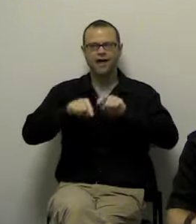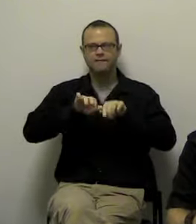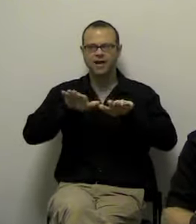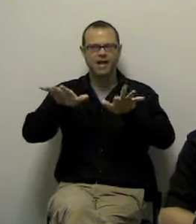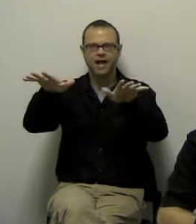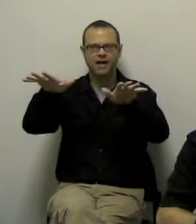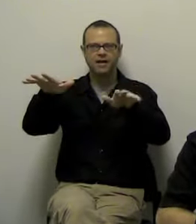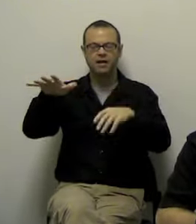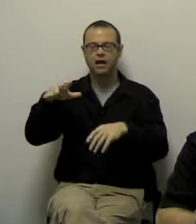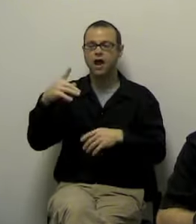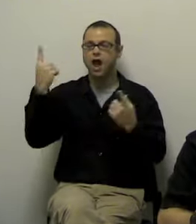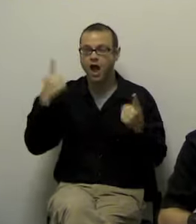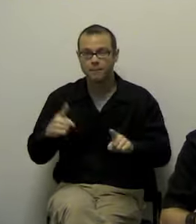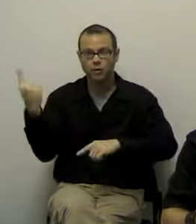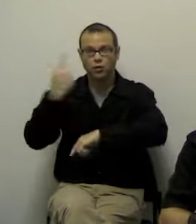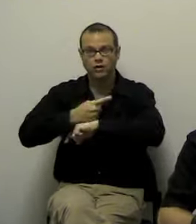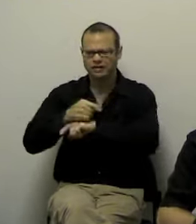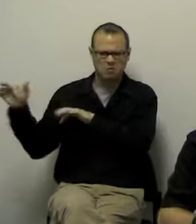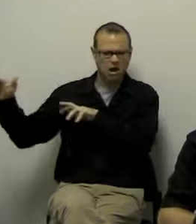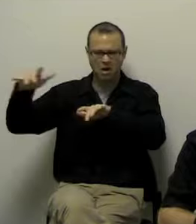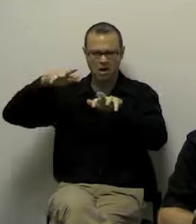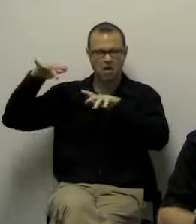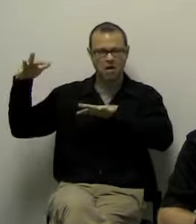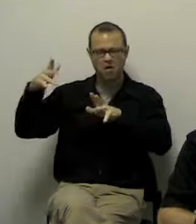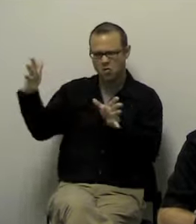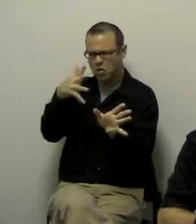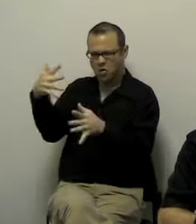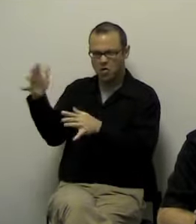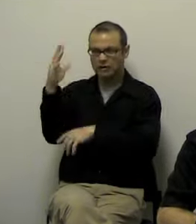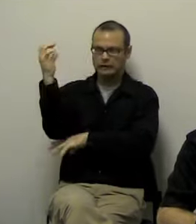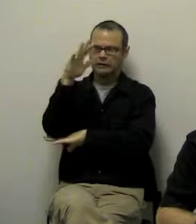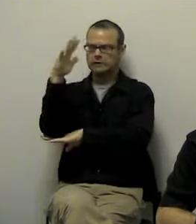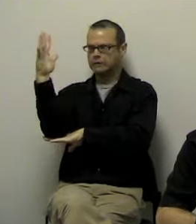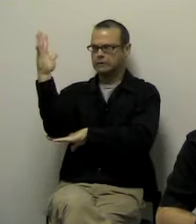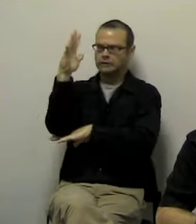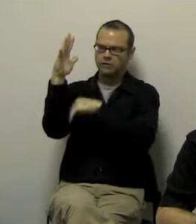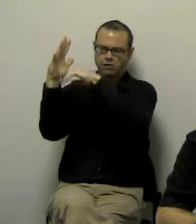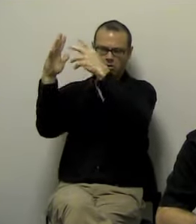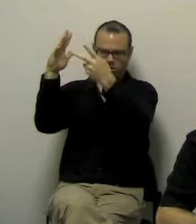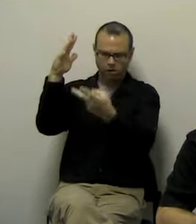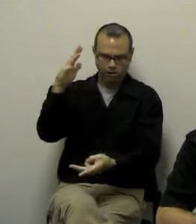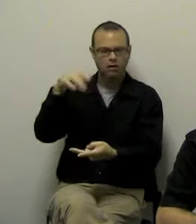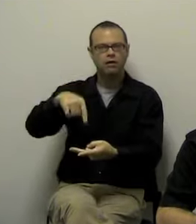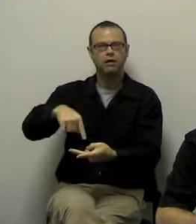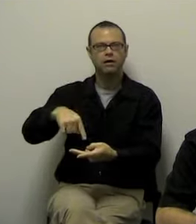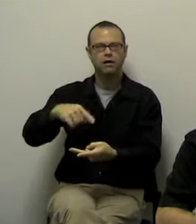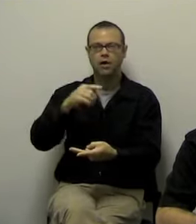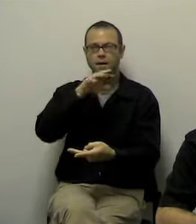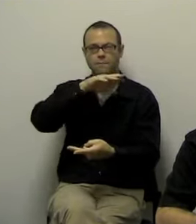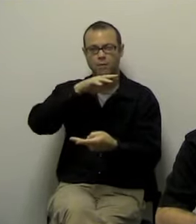covered the tree, and the bird was kind of just stuck with no home. So the bird decided to just really flap his wings as hard